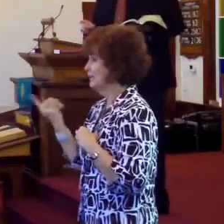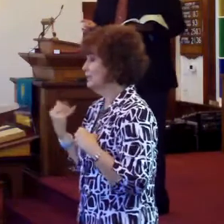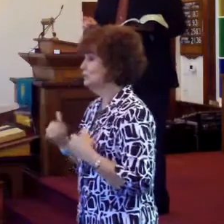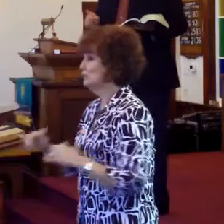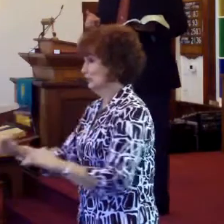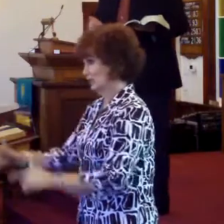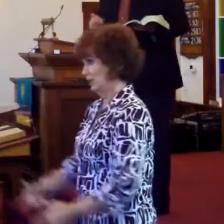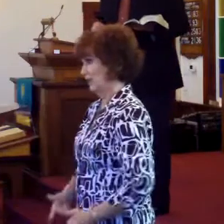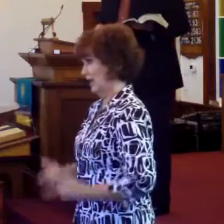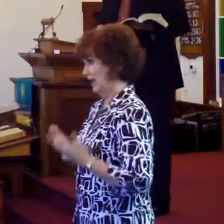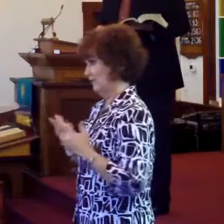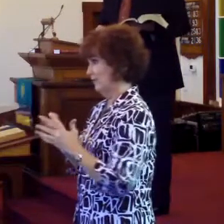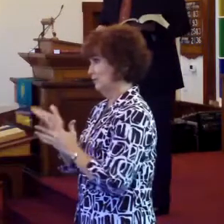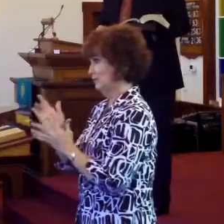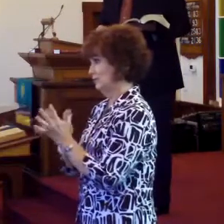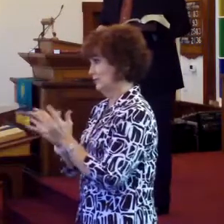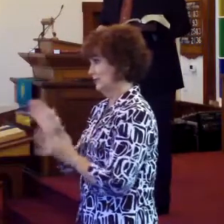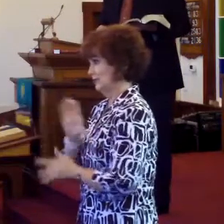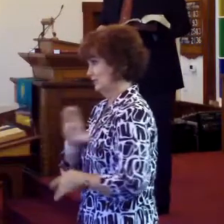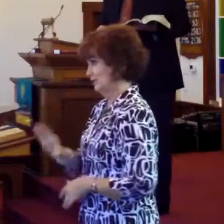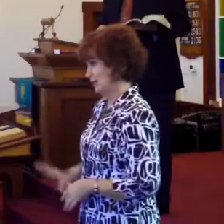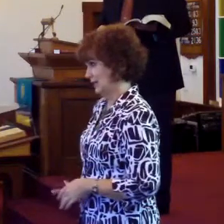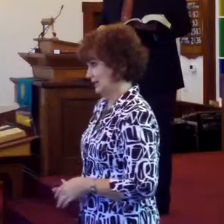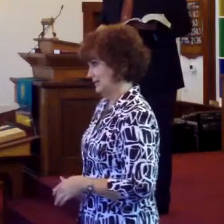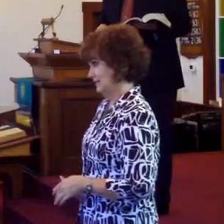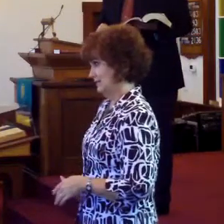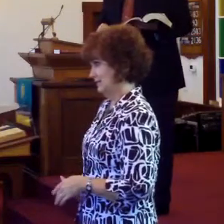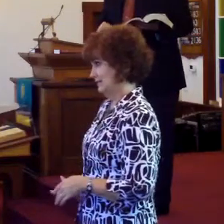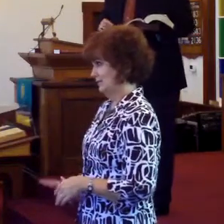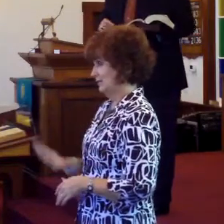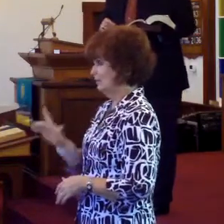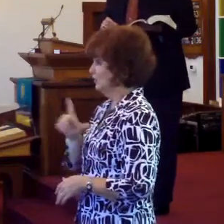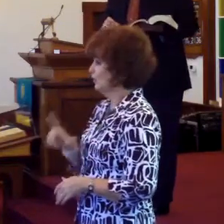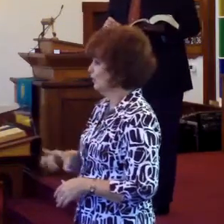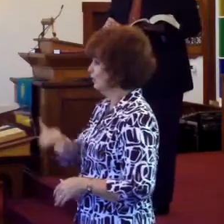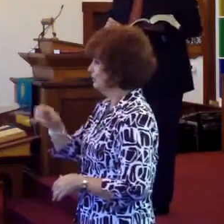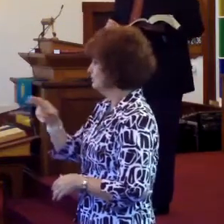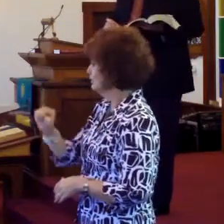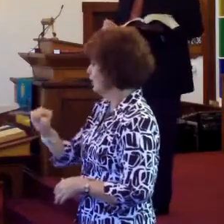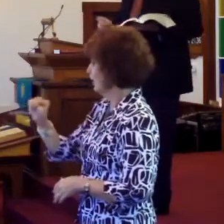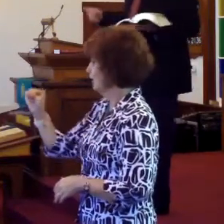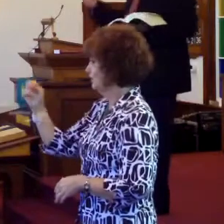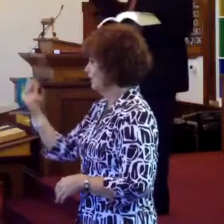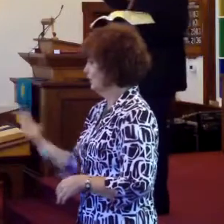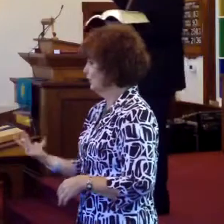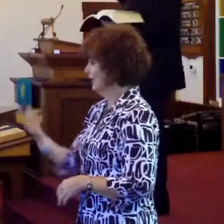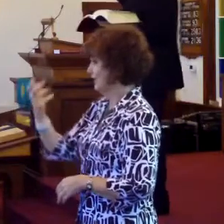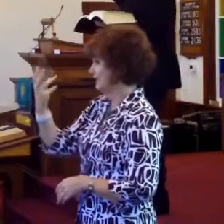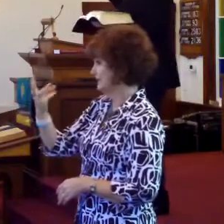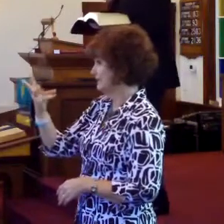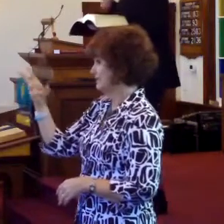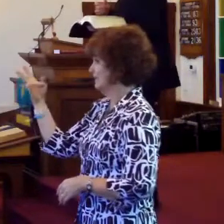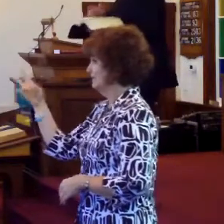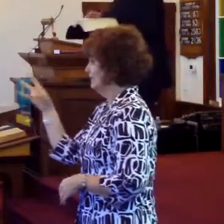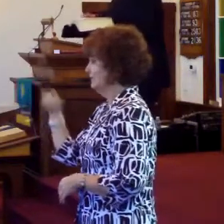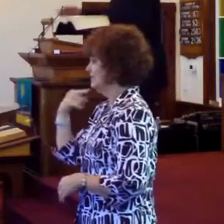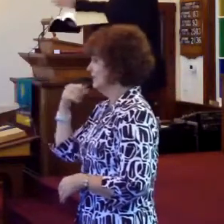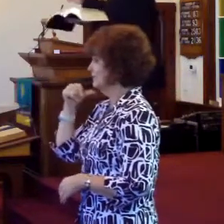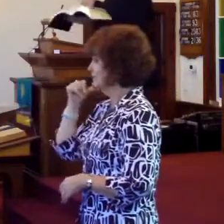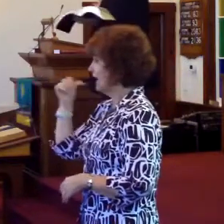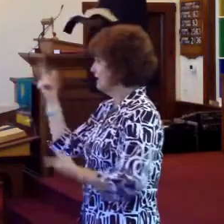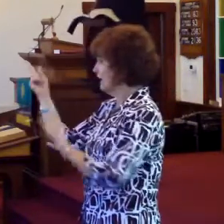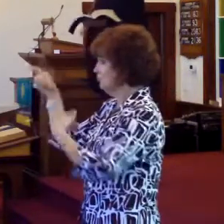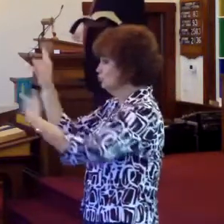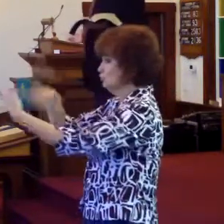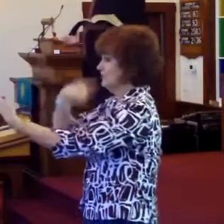life through Jesus Christ your Lord. John 3, 16 and 17 said that Jesus didn't come to condemn